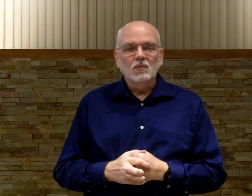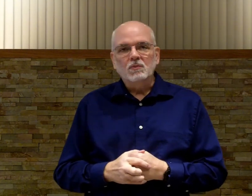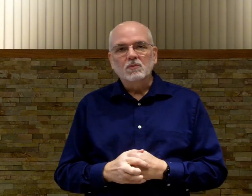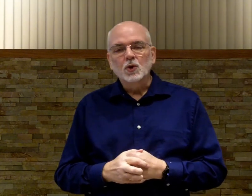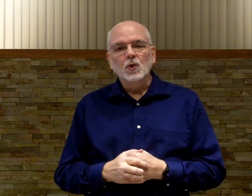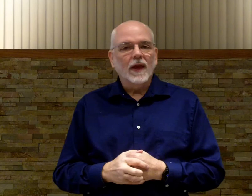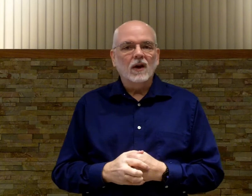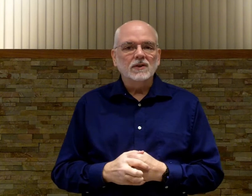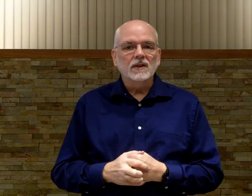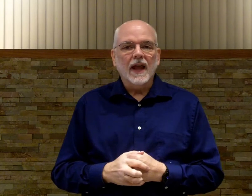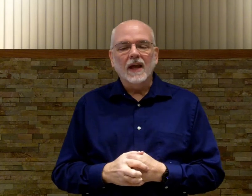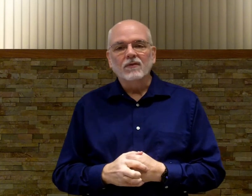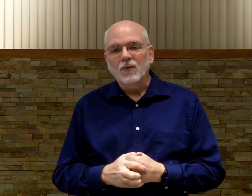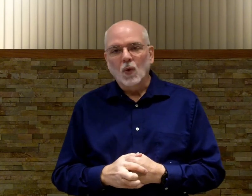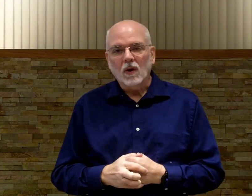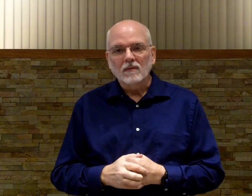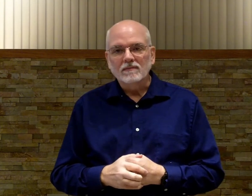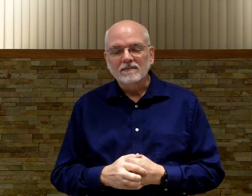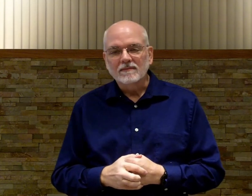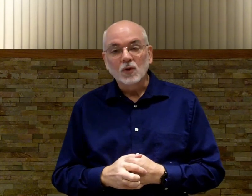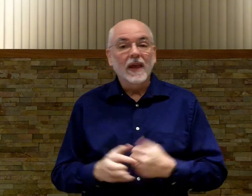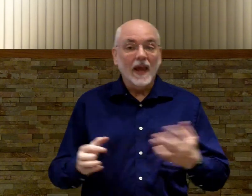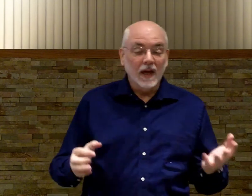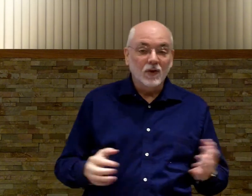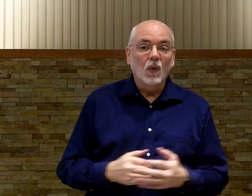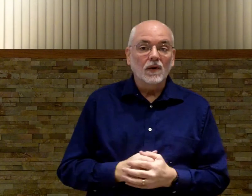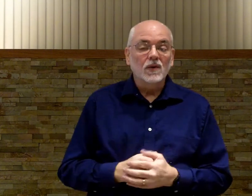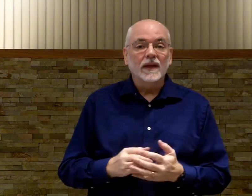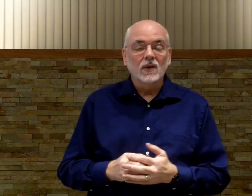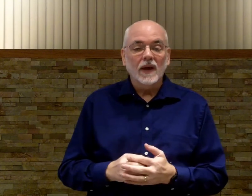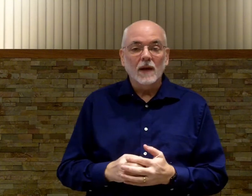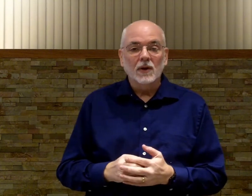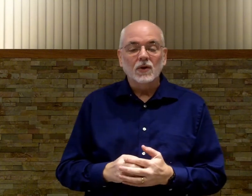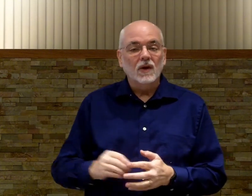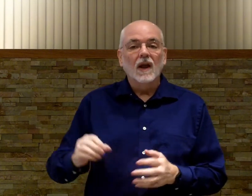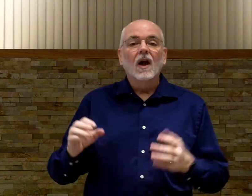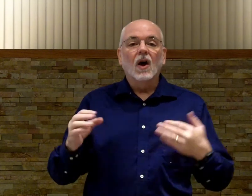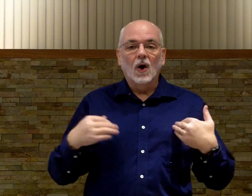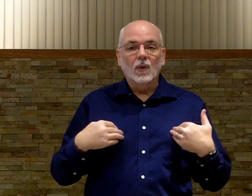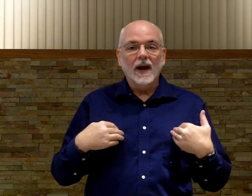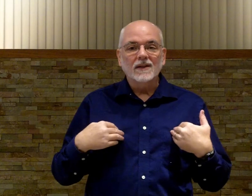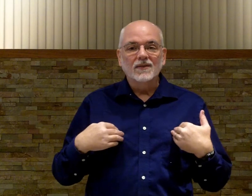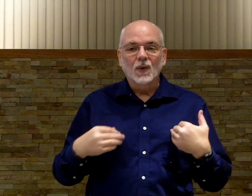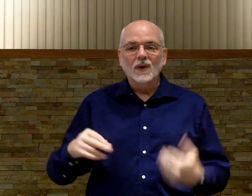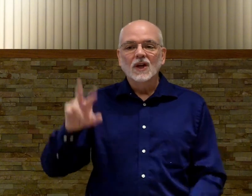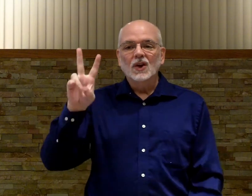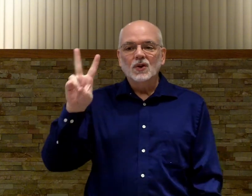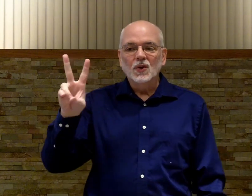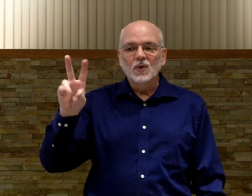two thousand and four. You can. If you want to, that's okay. But you... All we're asking for is two